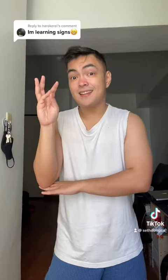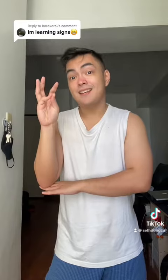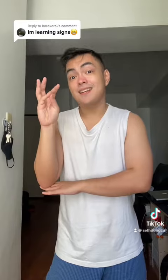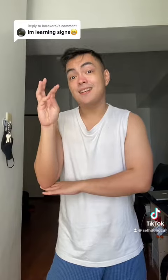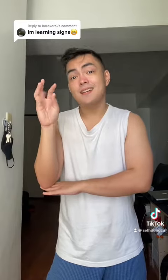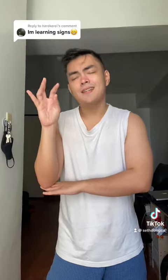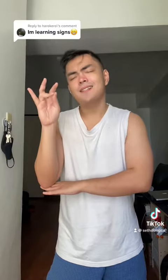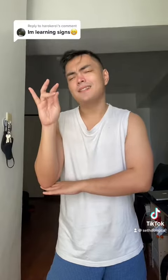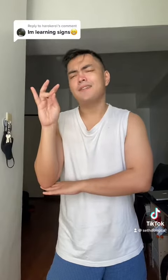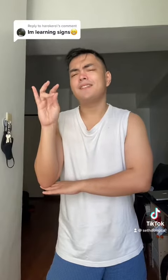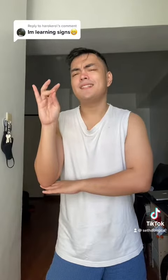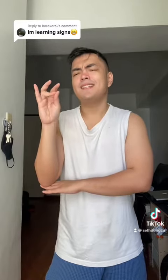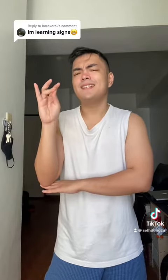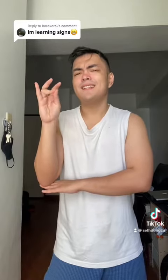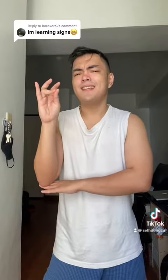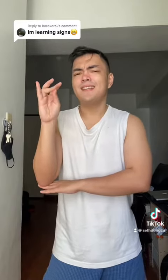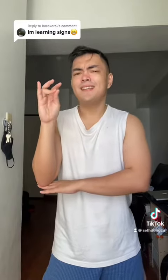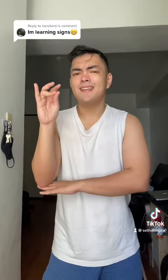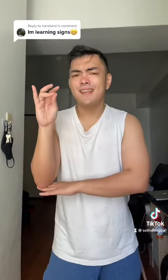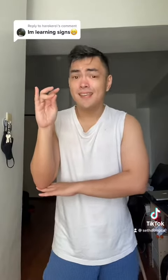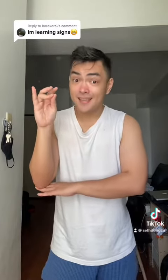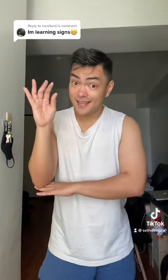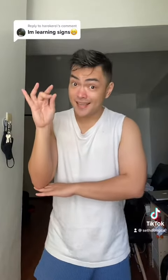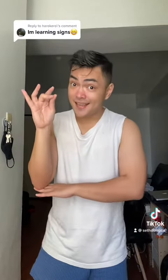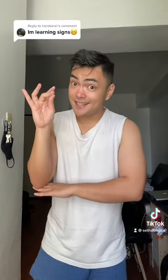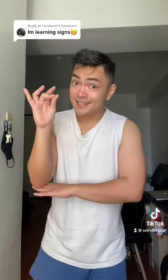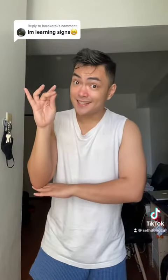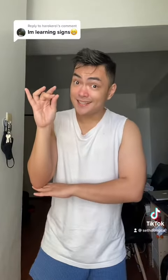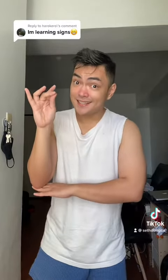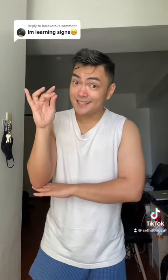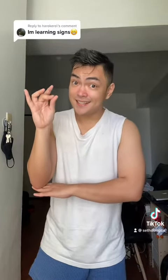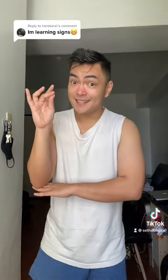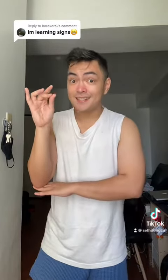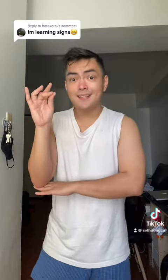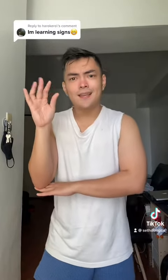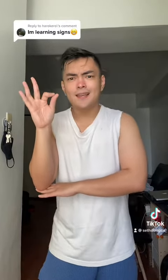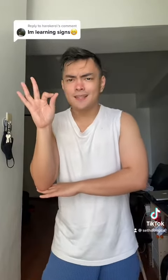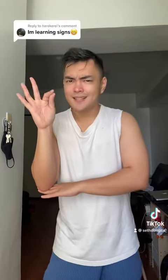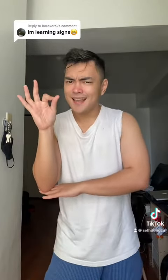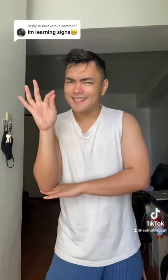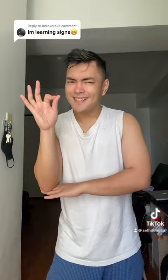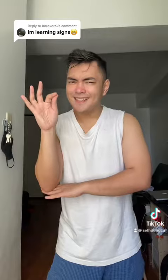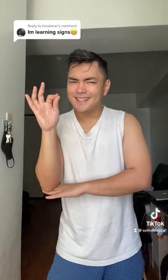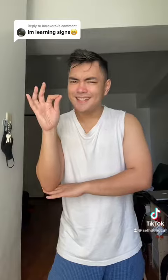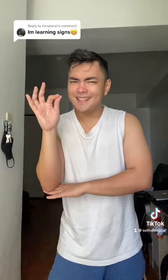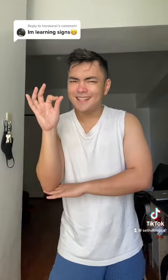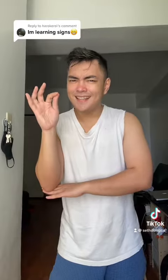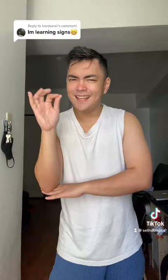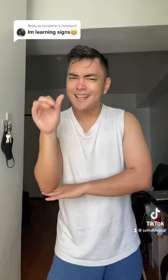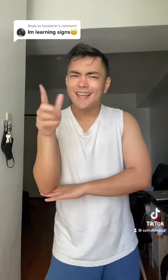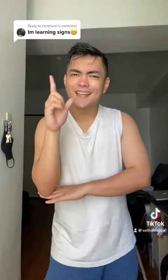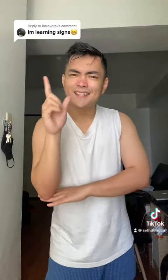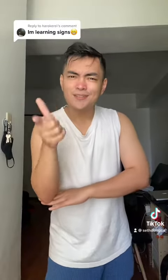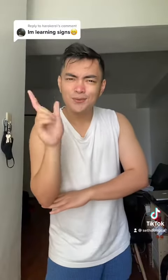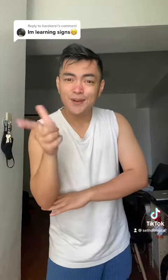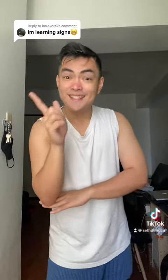17, 18, 19, and 20.